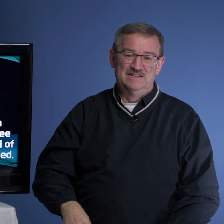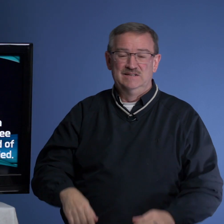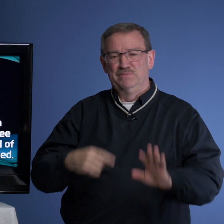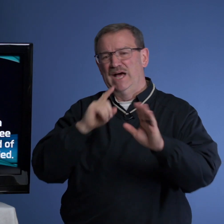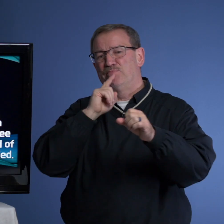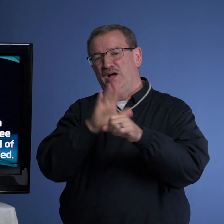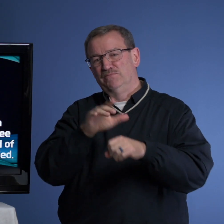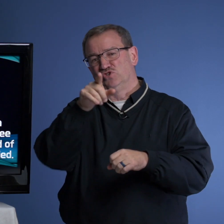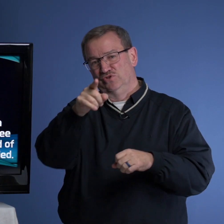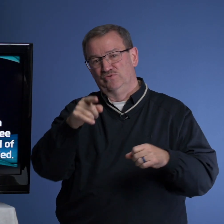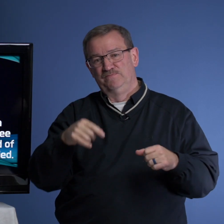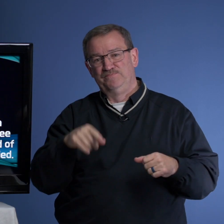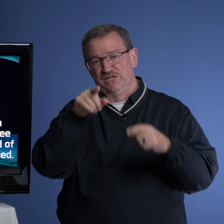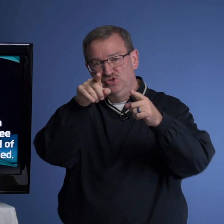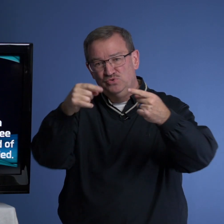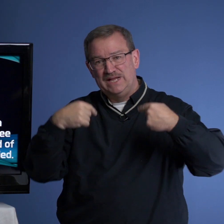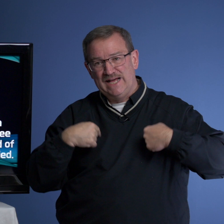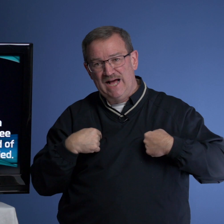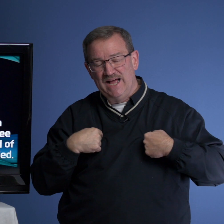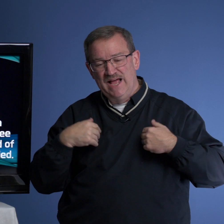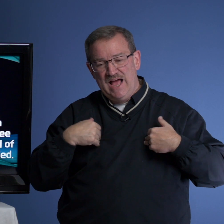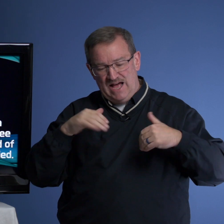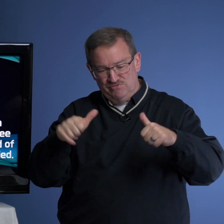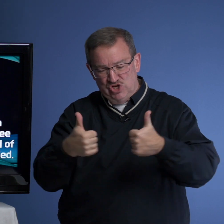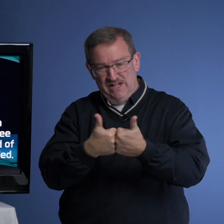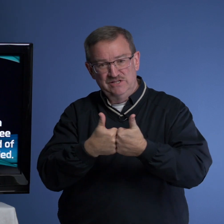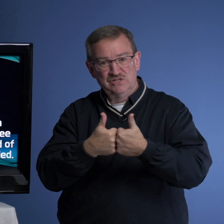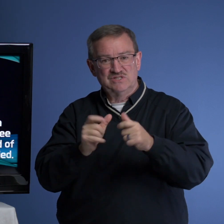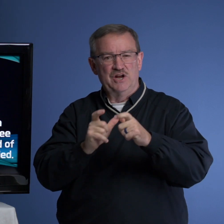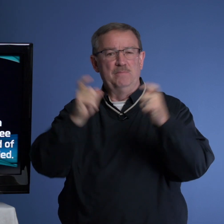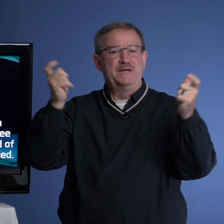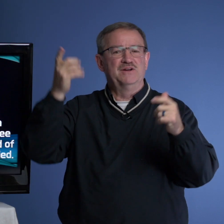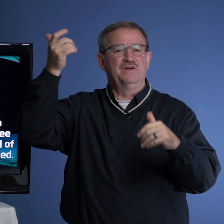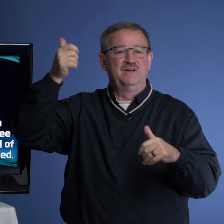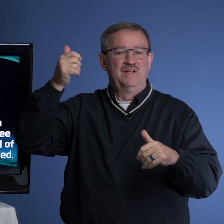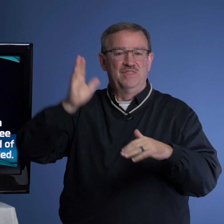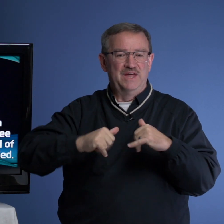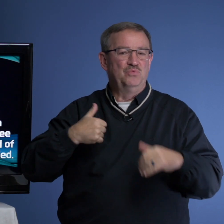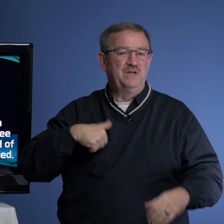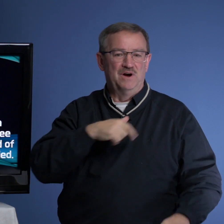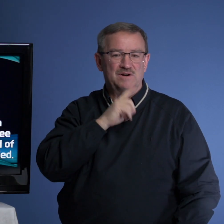But I promise you that you and I have challenges that are bigger than we are.